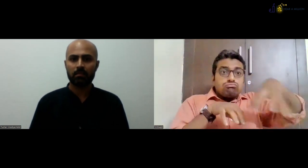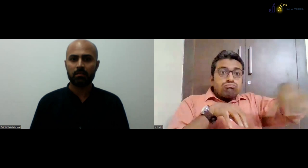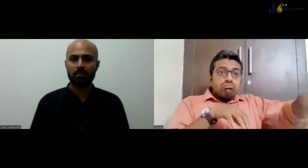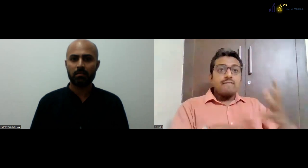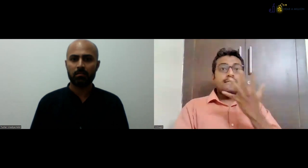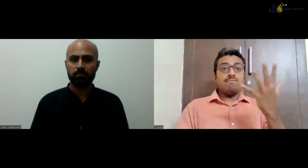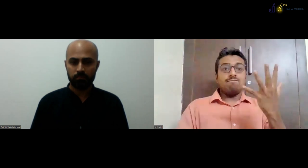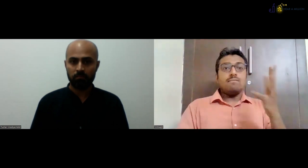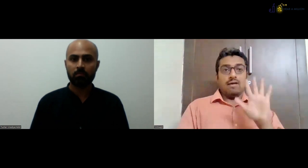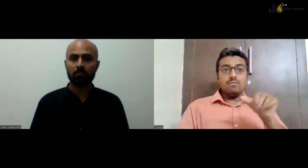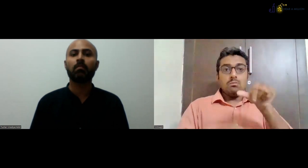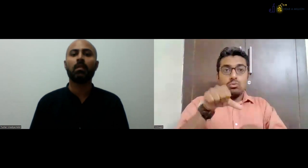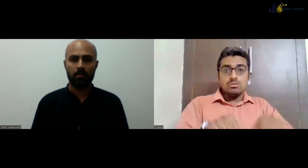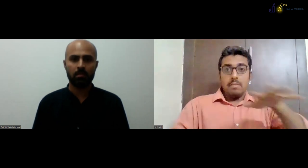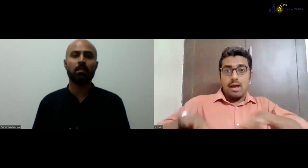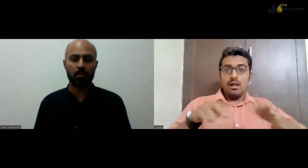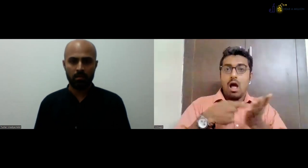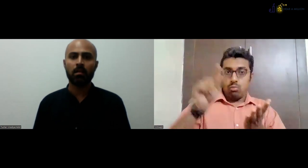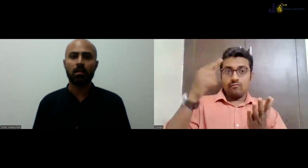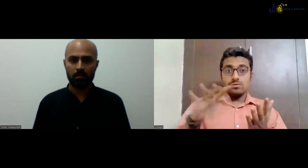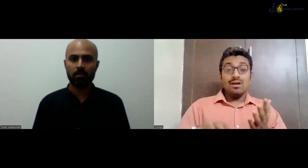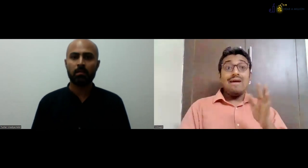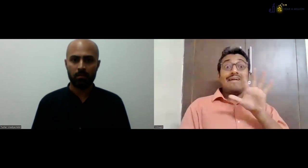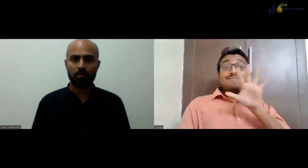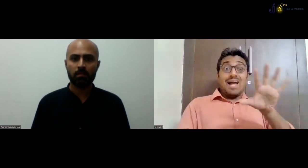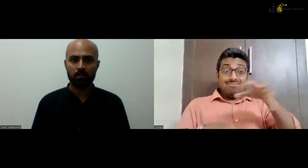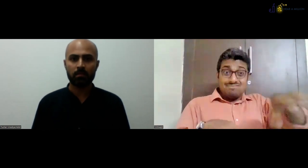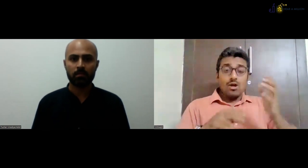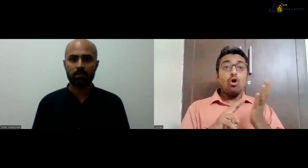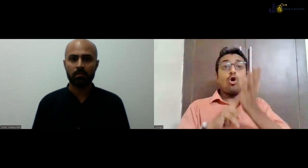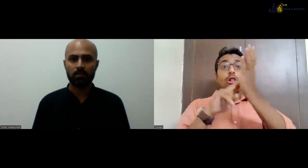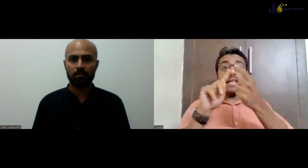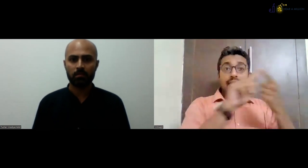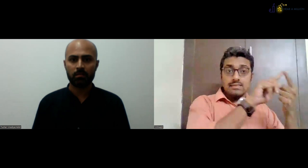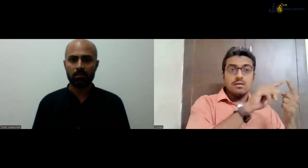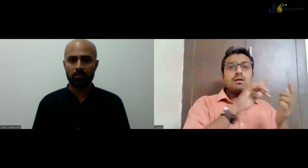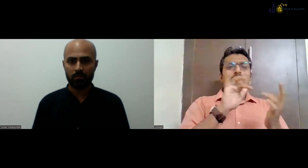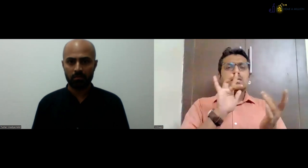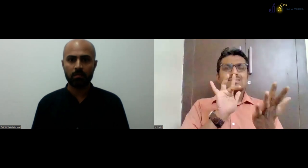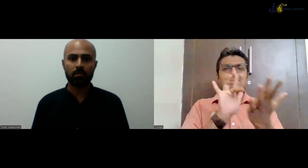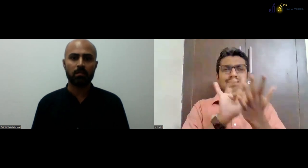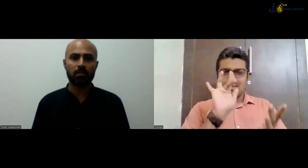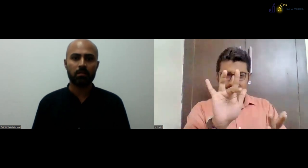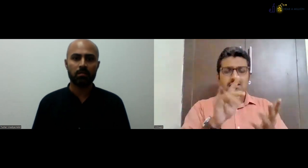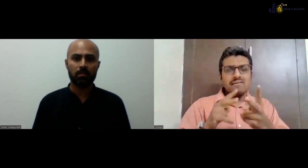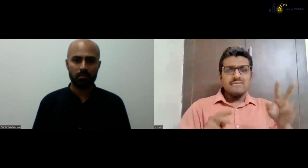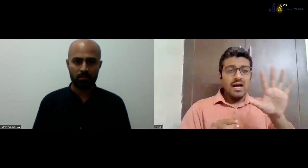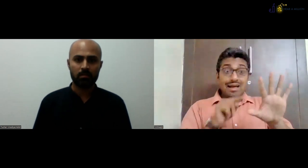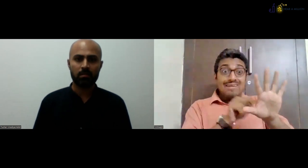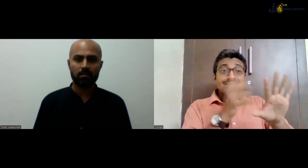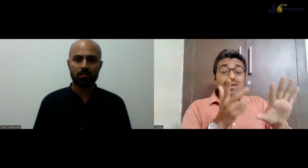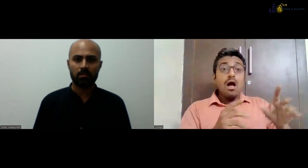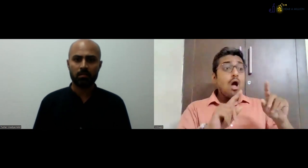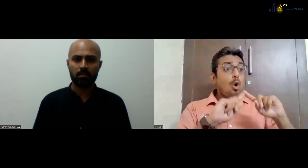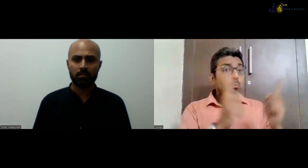ISLRTC. We will be opening the five branches as well of ISLRTC. It's in the approval. It's going